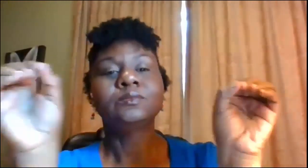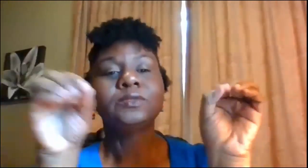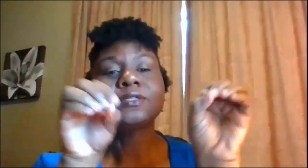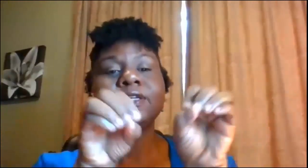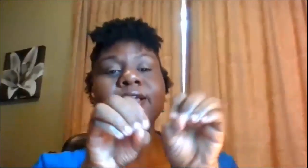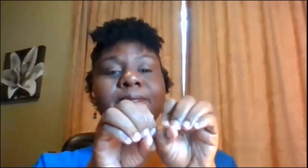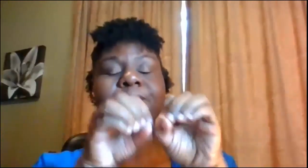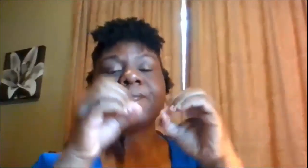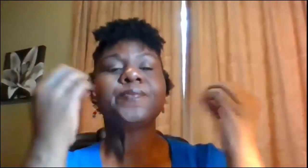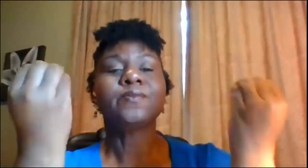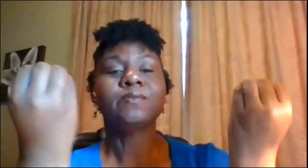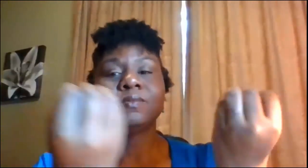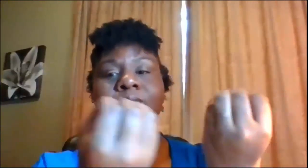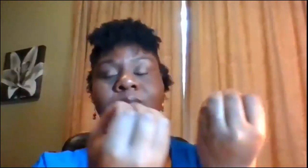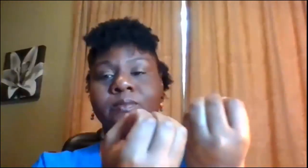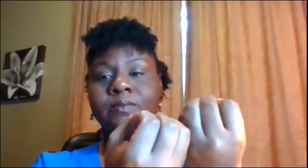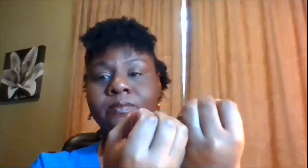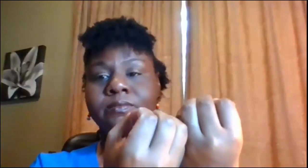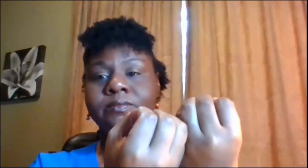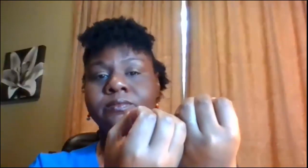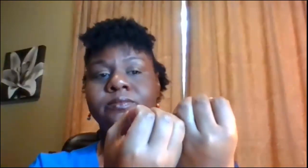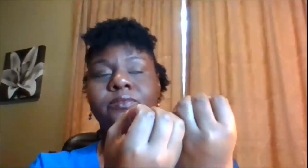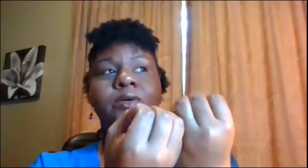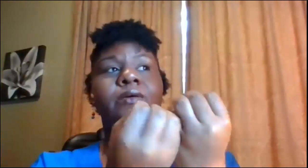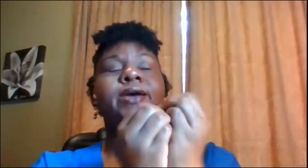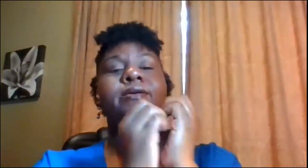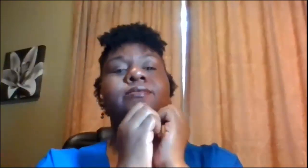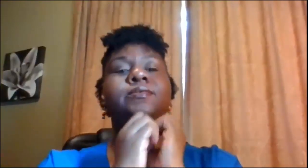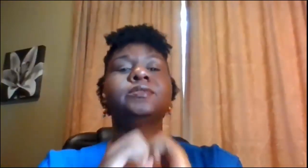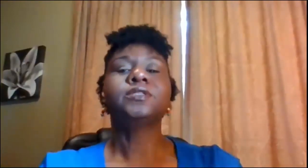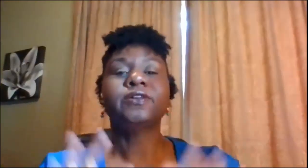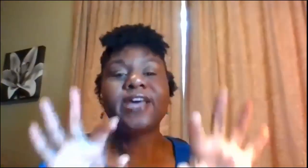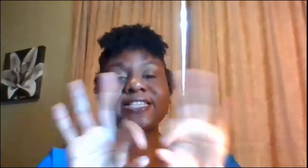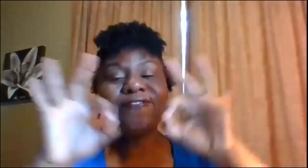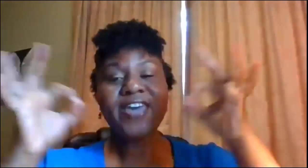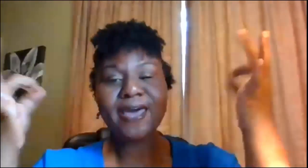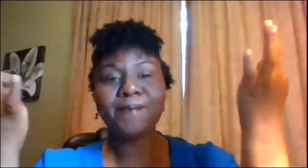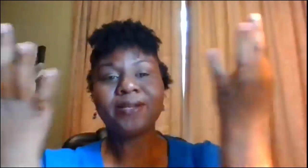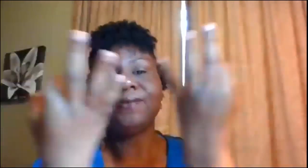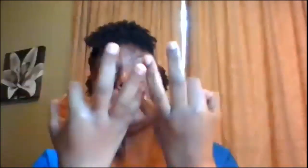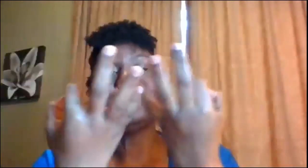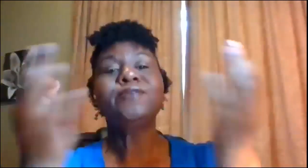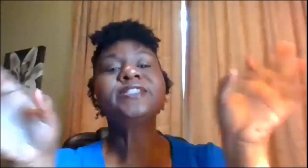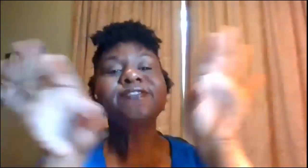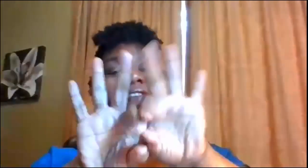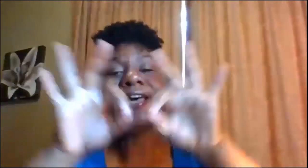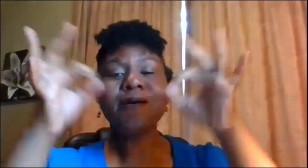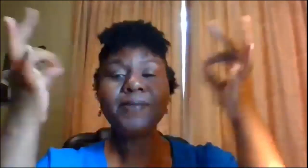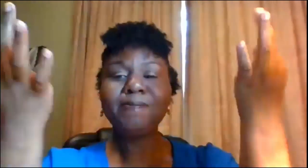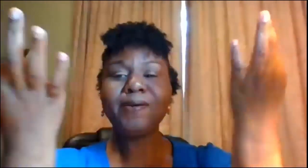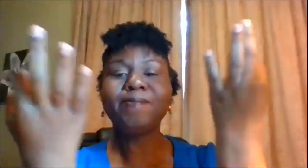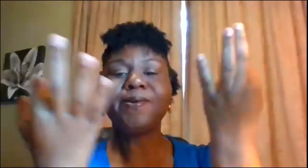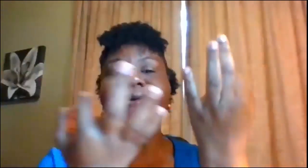you'll see that all right so that's family we're moving to family members